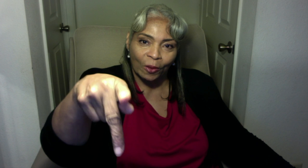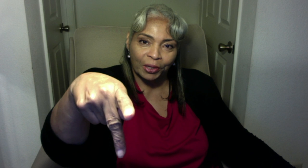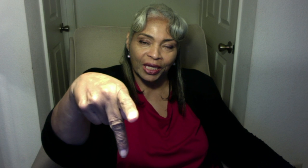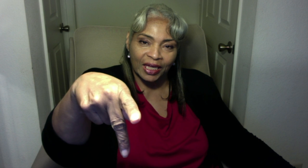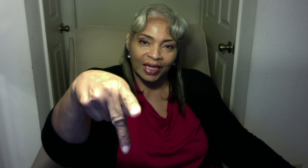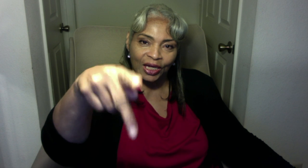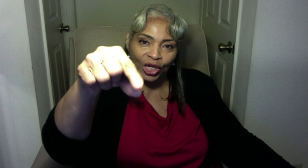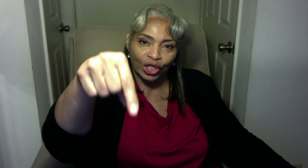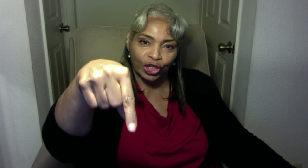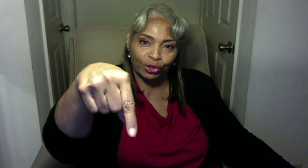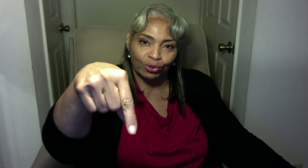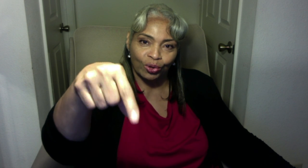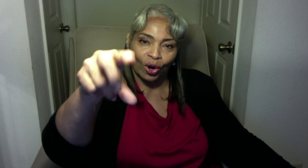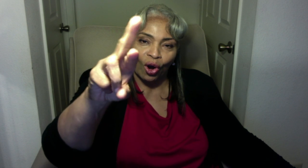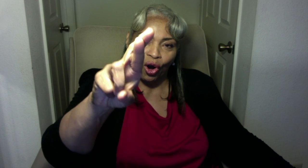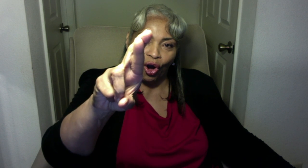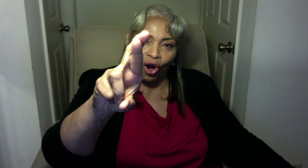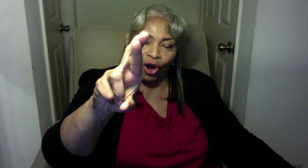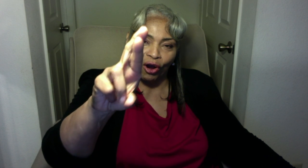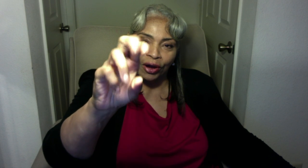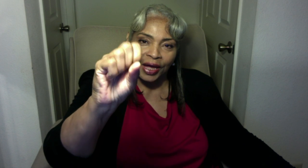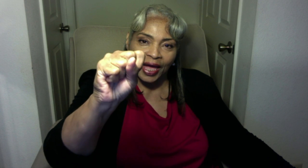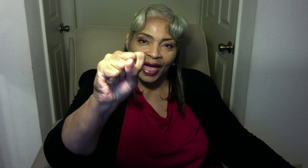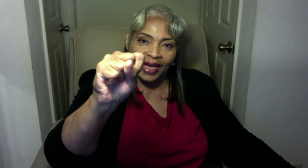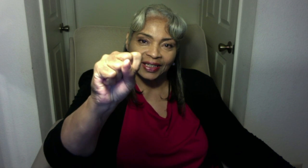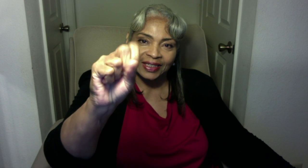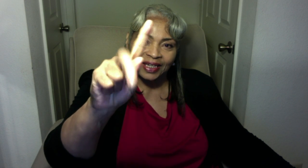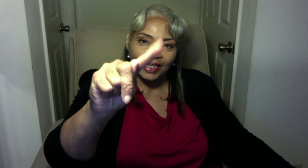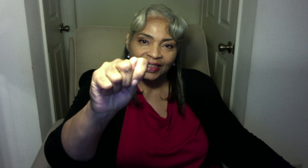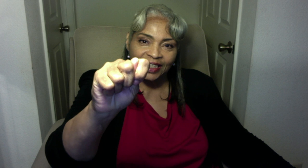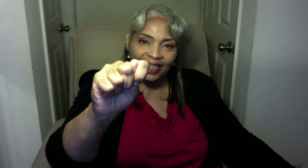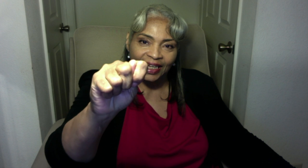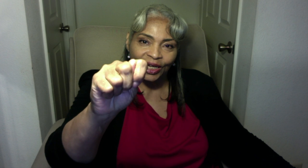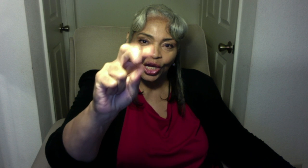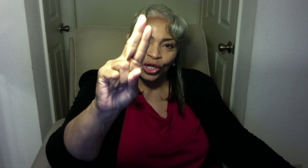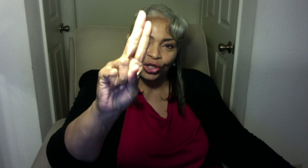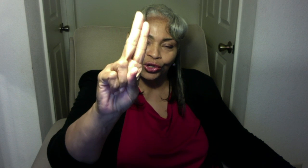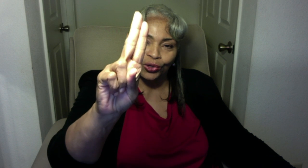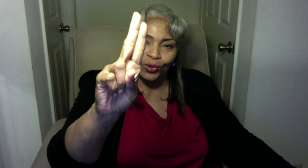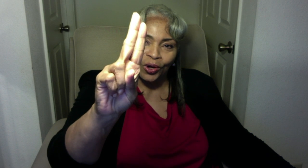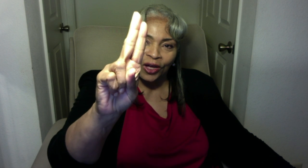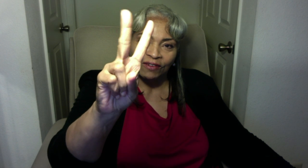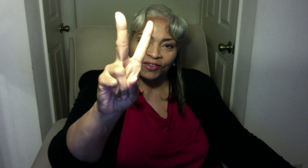P, Q, R, S, T, U, D,